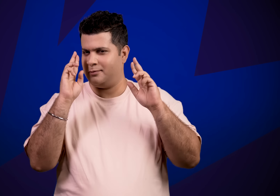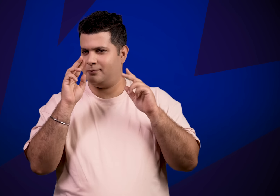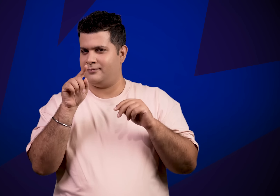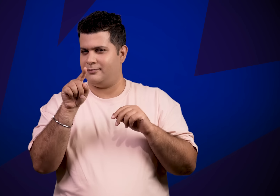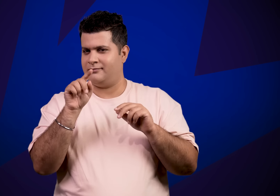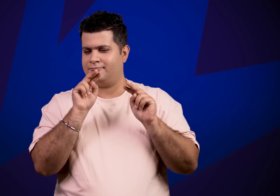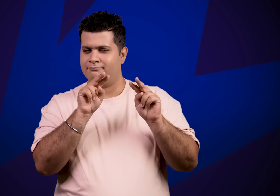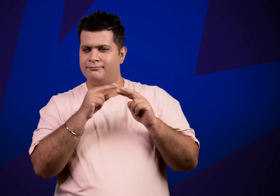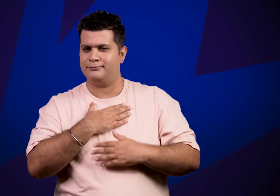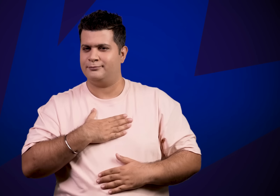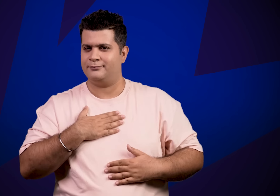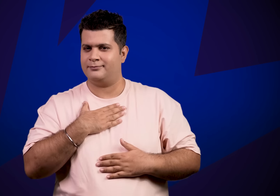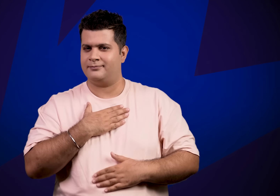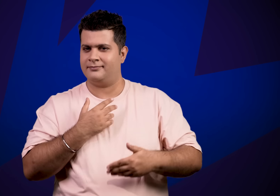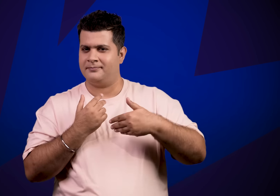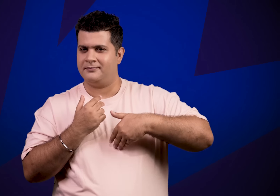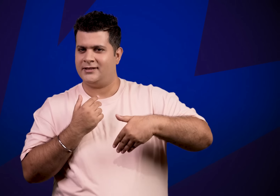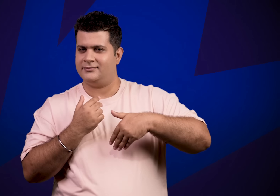You've been enjoying the Tata IPL matches.